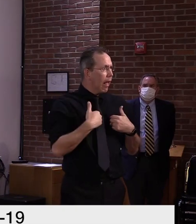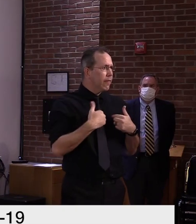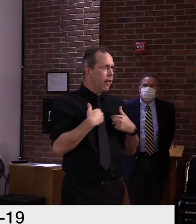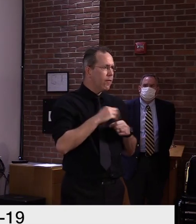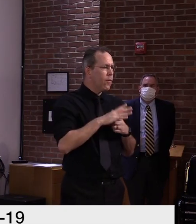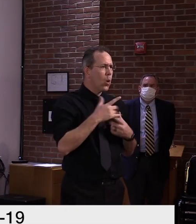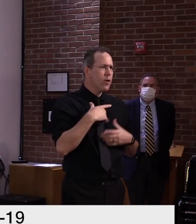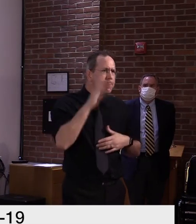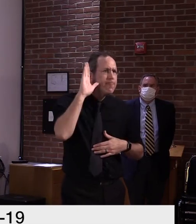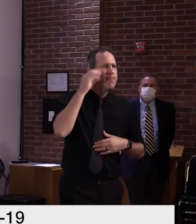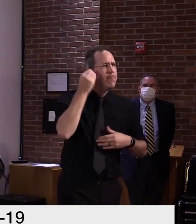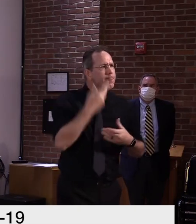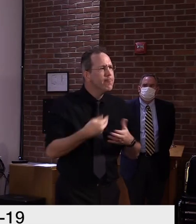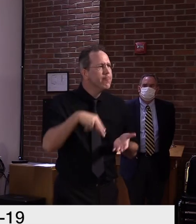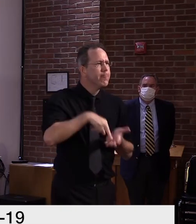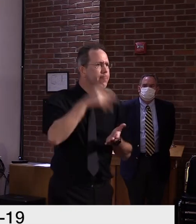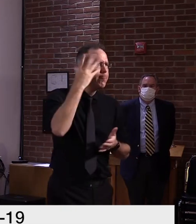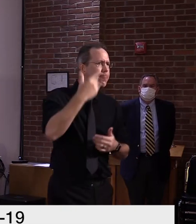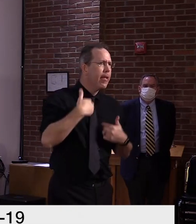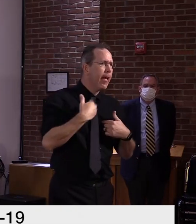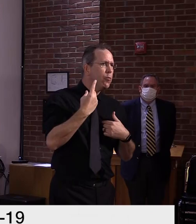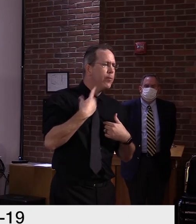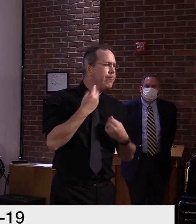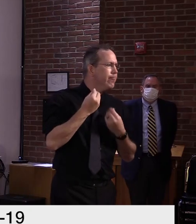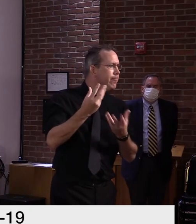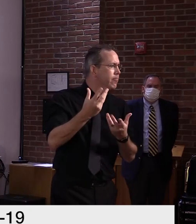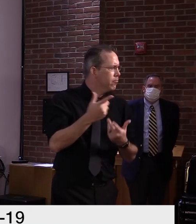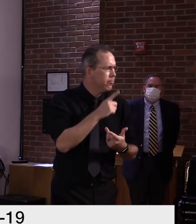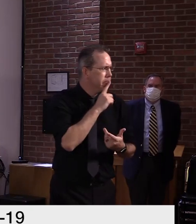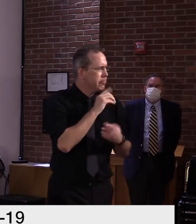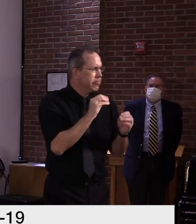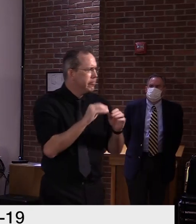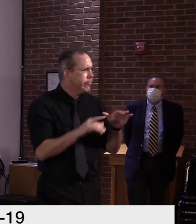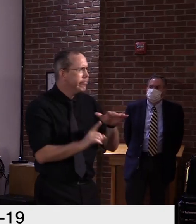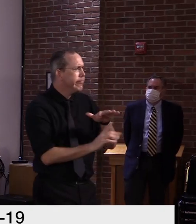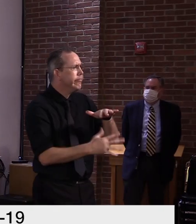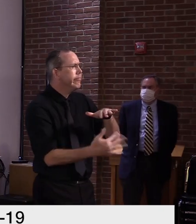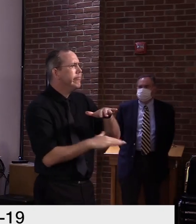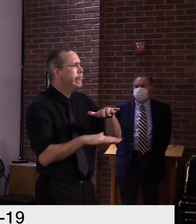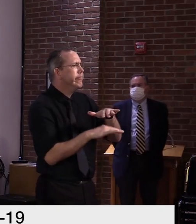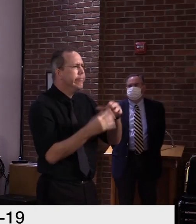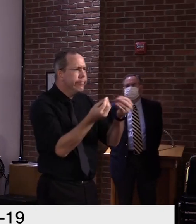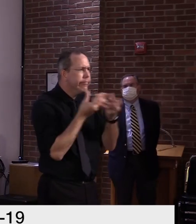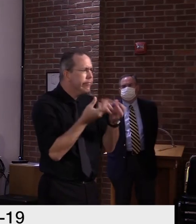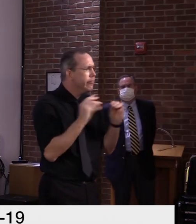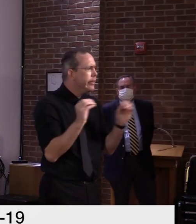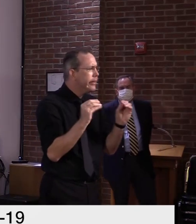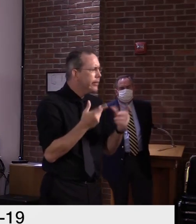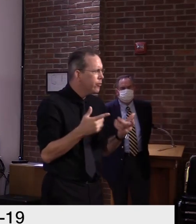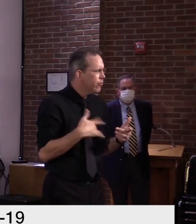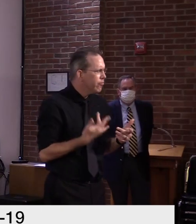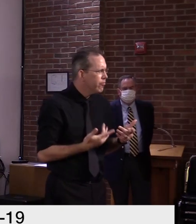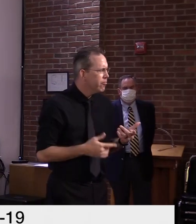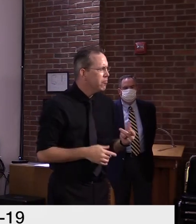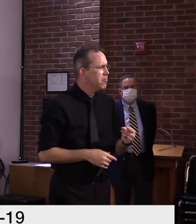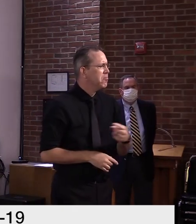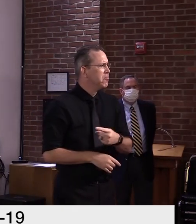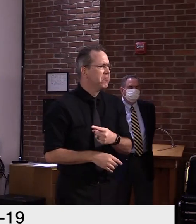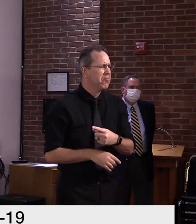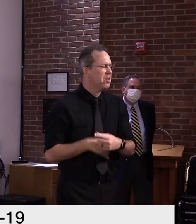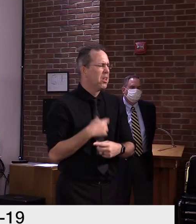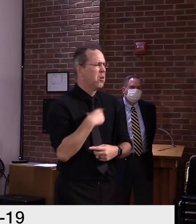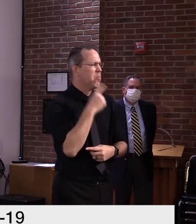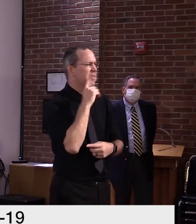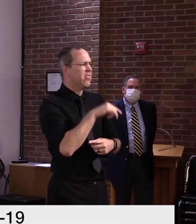Okay. Thank you. Governor Scott, uh, you probably saw earlier this week, uh, former, uh, Vermont National Guard